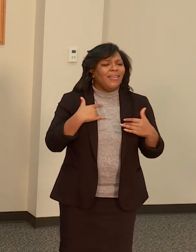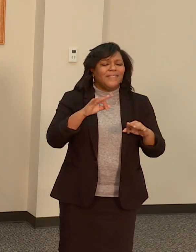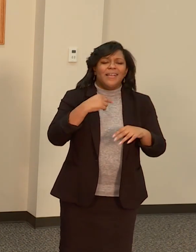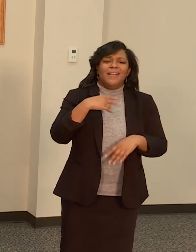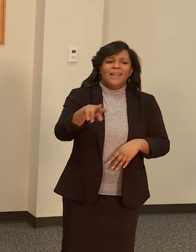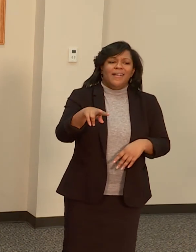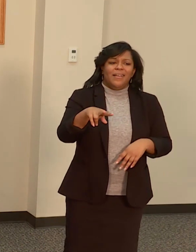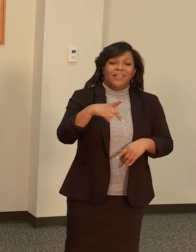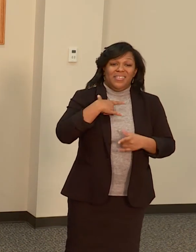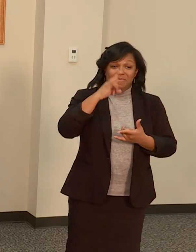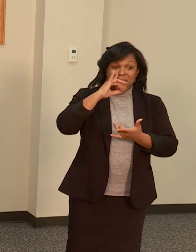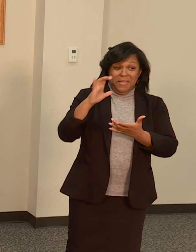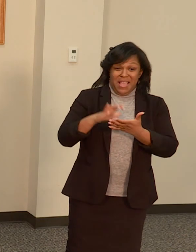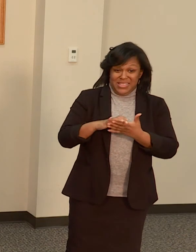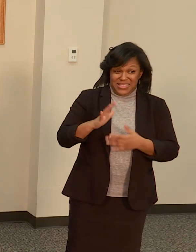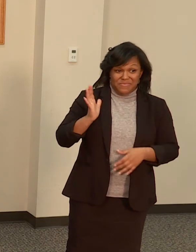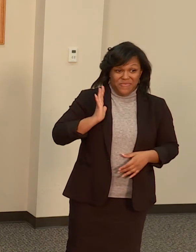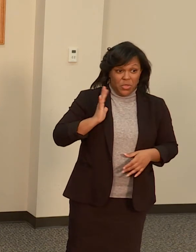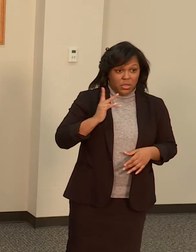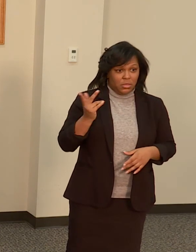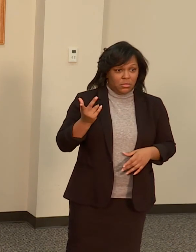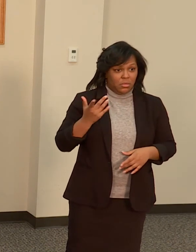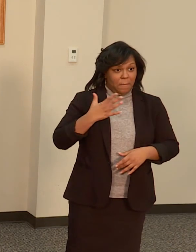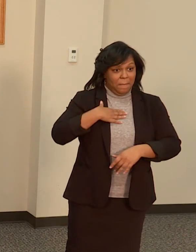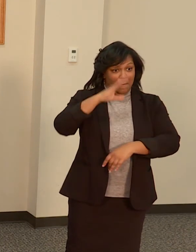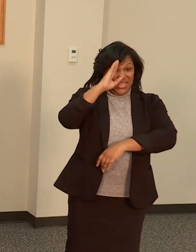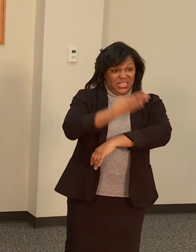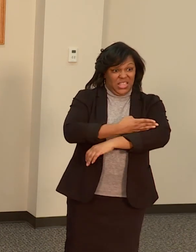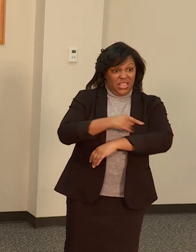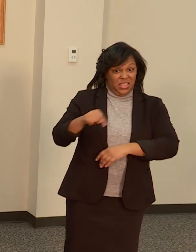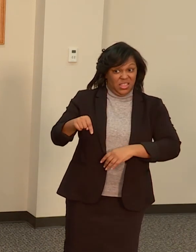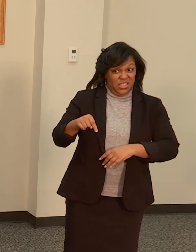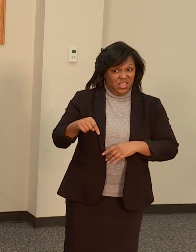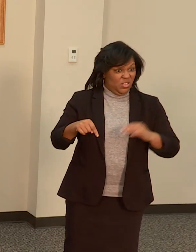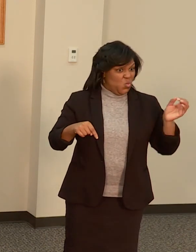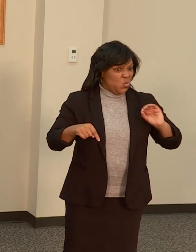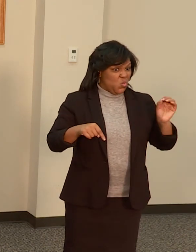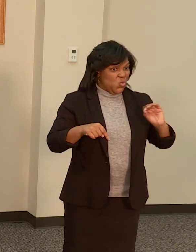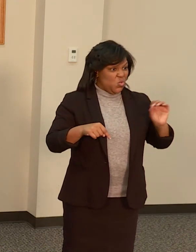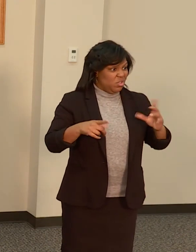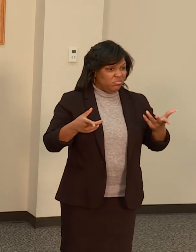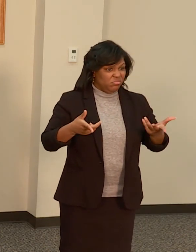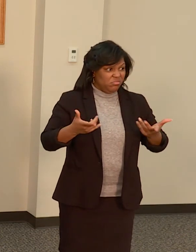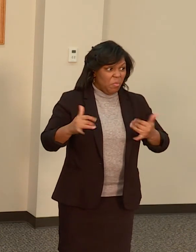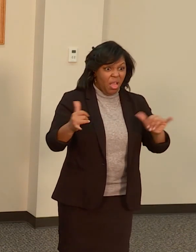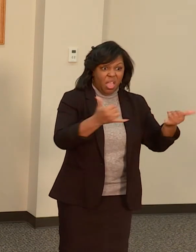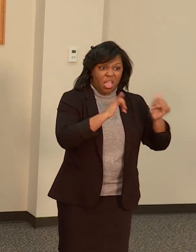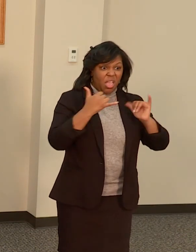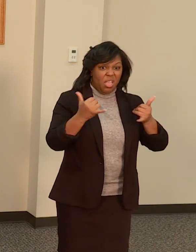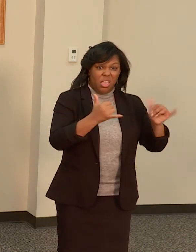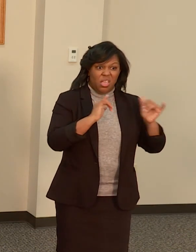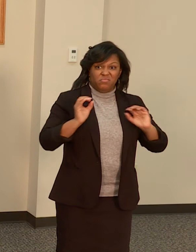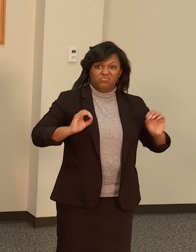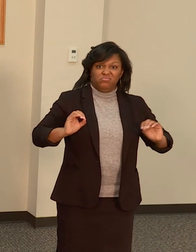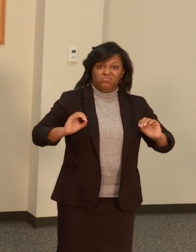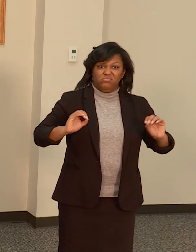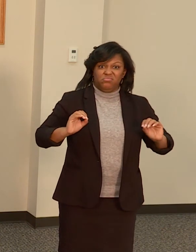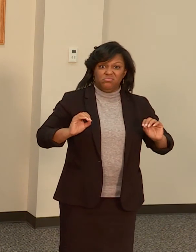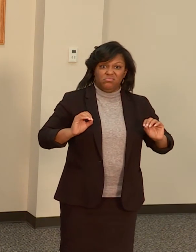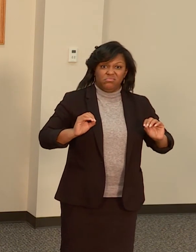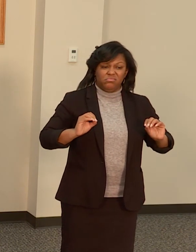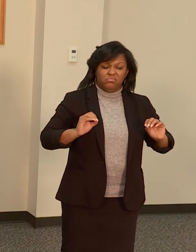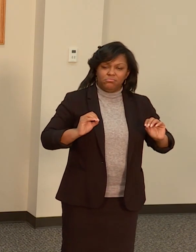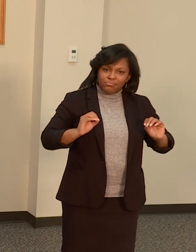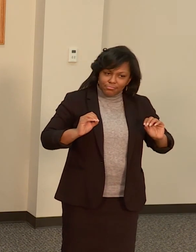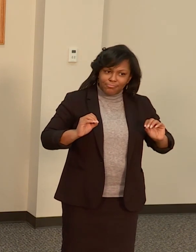very first thing that I got from this program was a support system and it was something really that my family really needed during